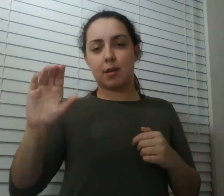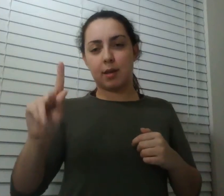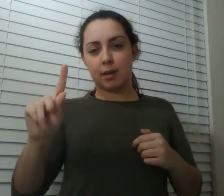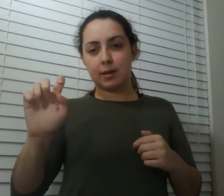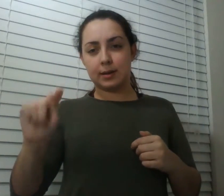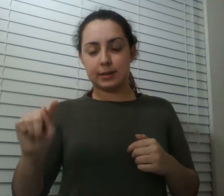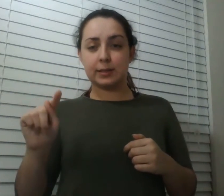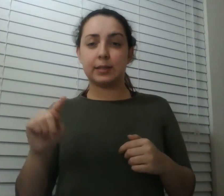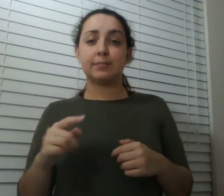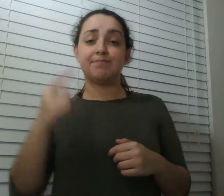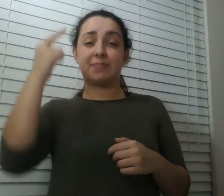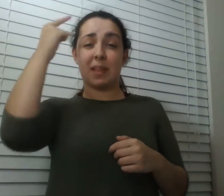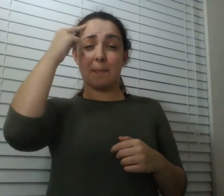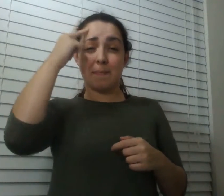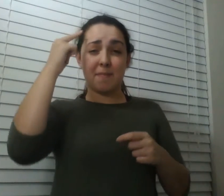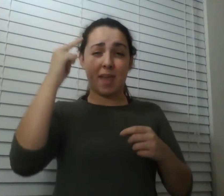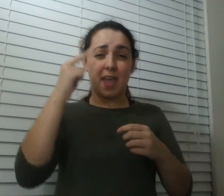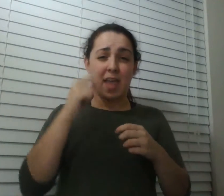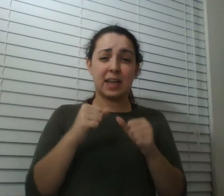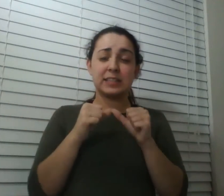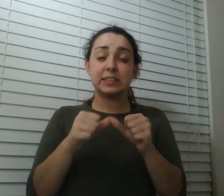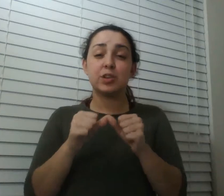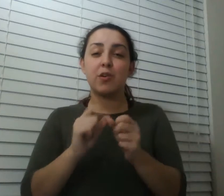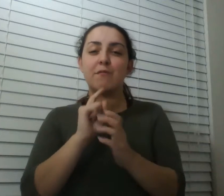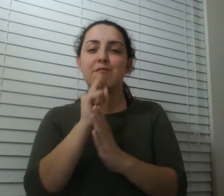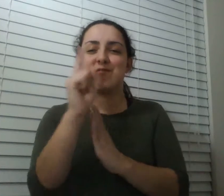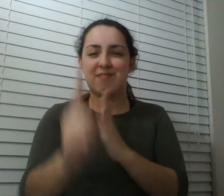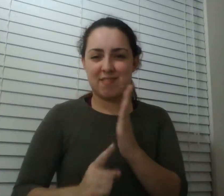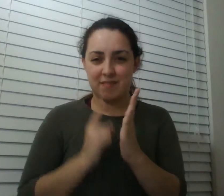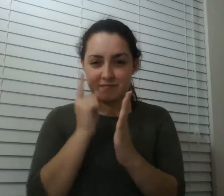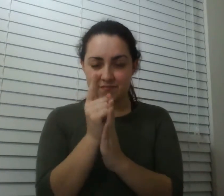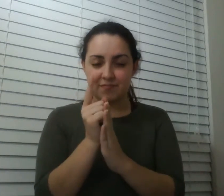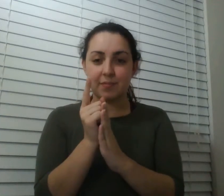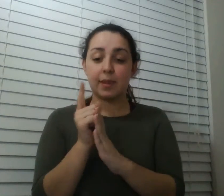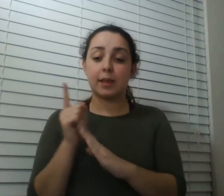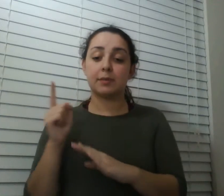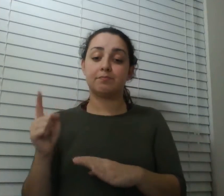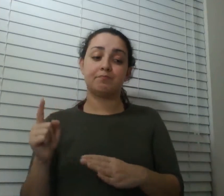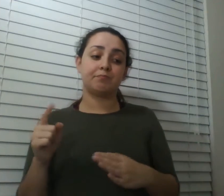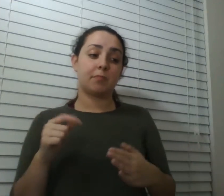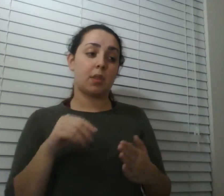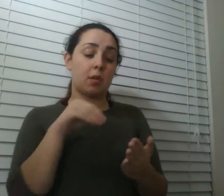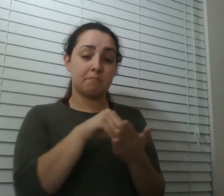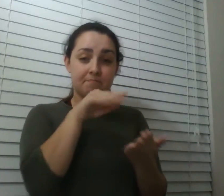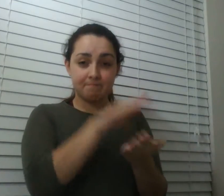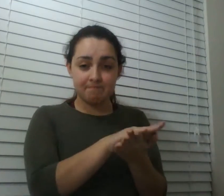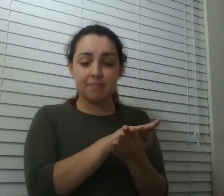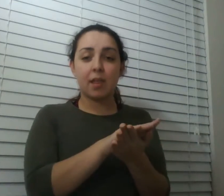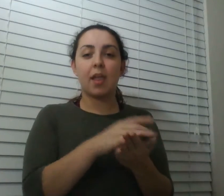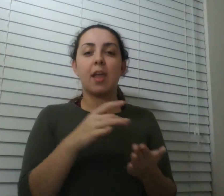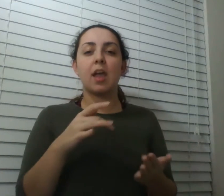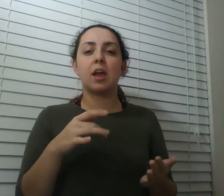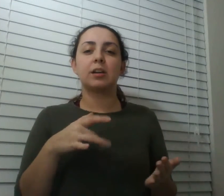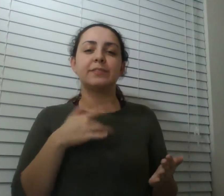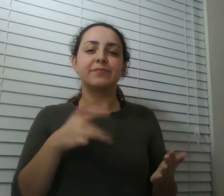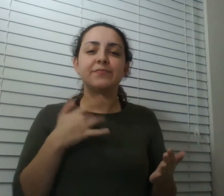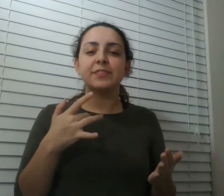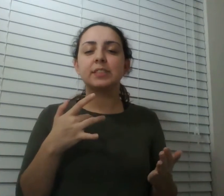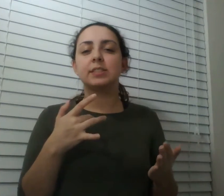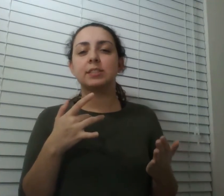an hour and so i you know recorded what the feeling was for this hour we're sitting there and a stomp or something and your